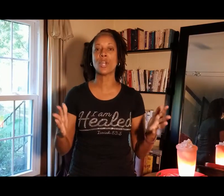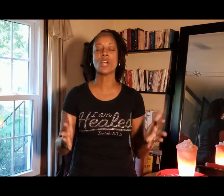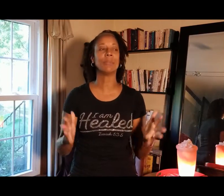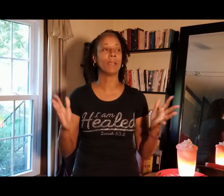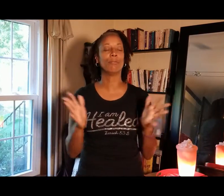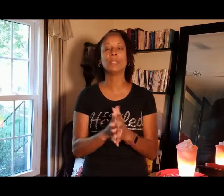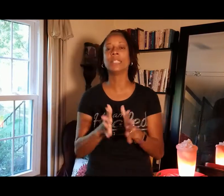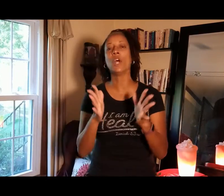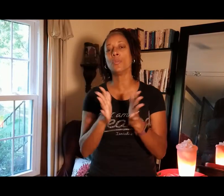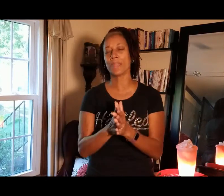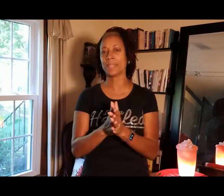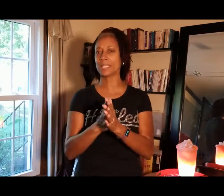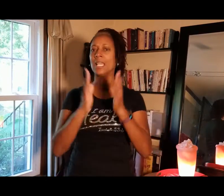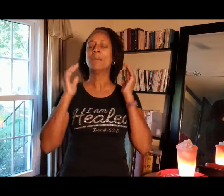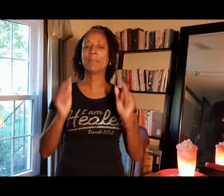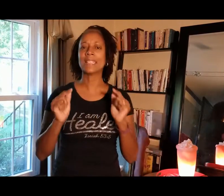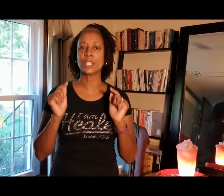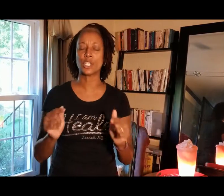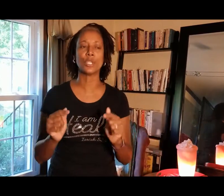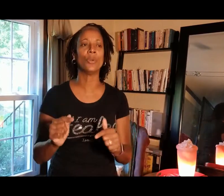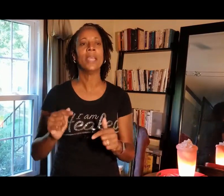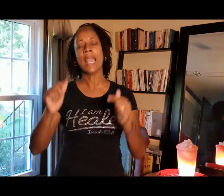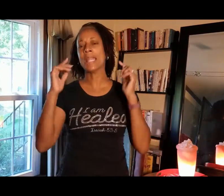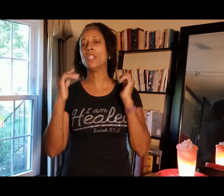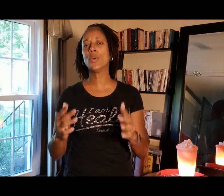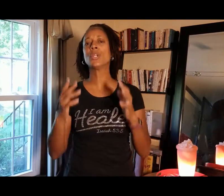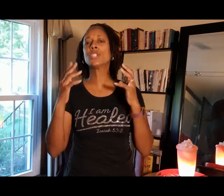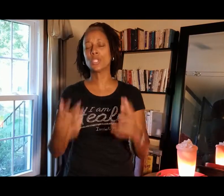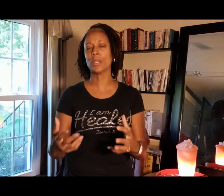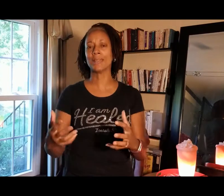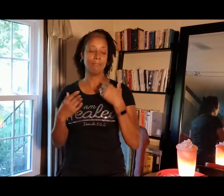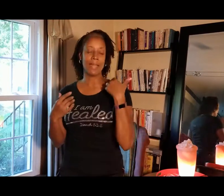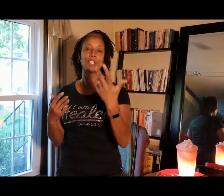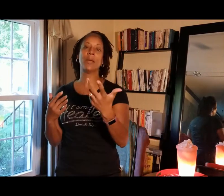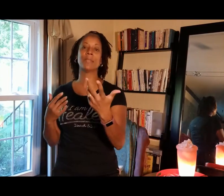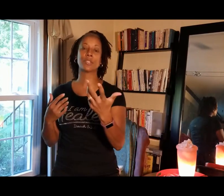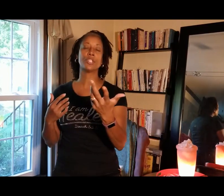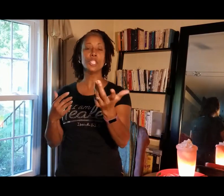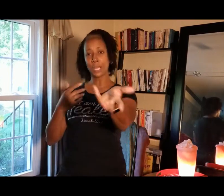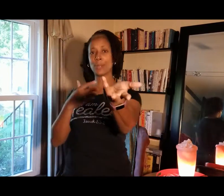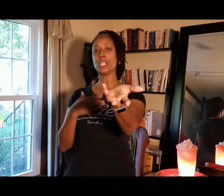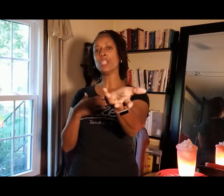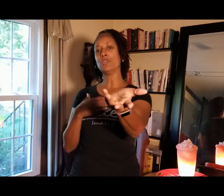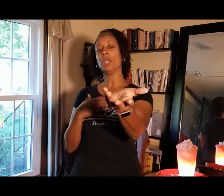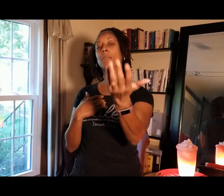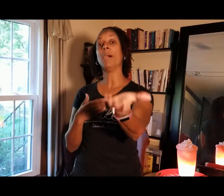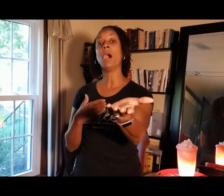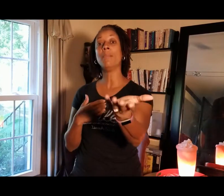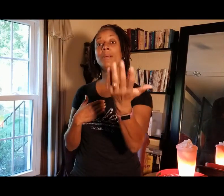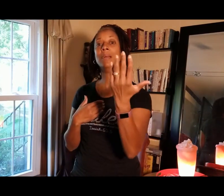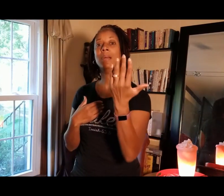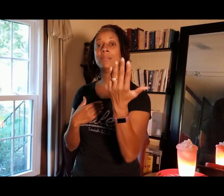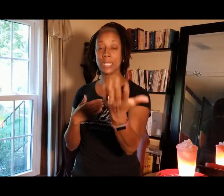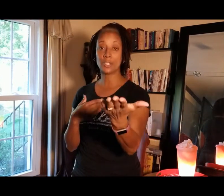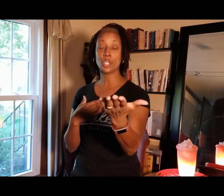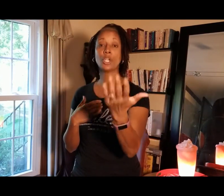long, but I really hope that this blesses you and your student. My job is to share with you, mom, teacher,